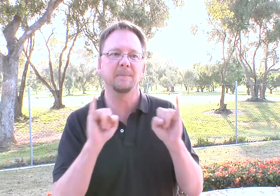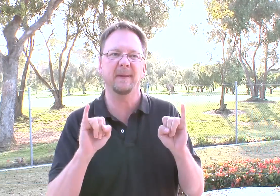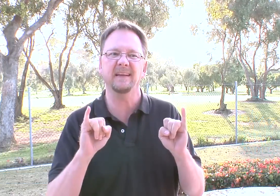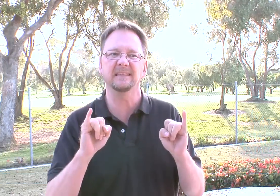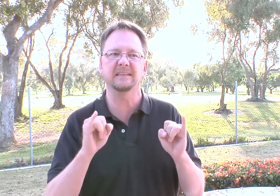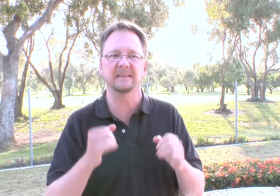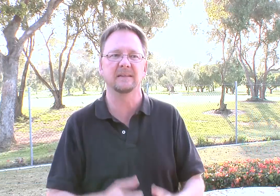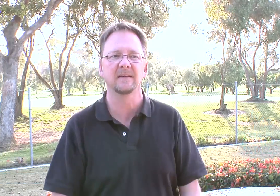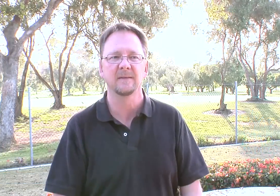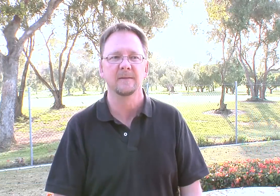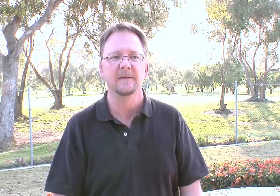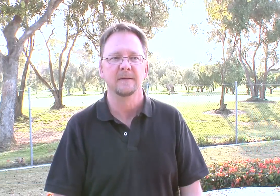develop just independency.